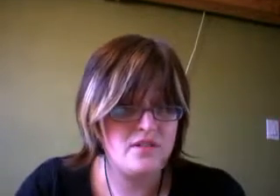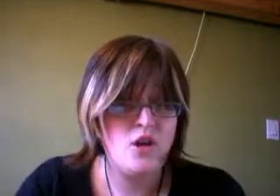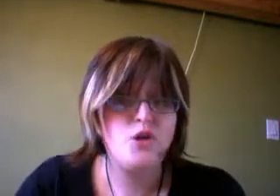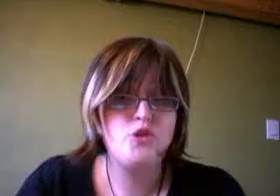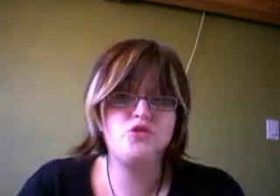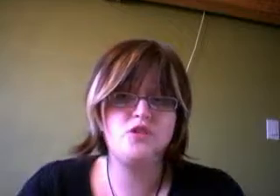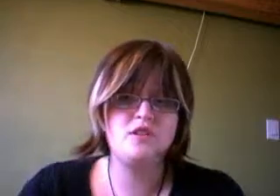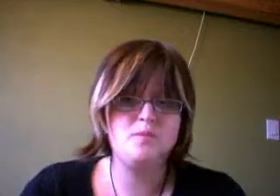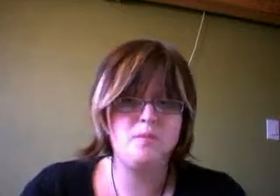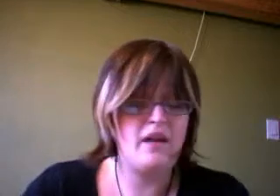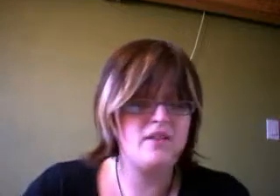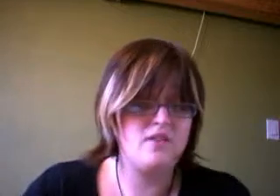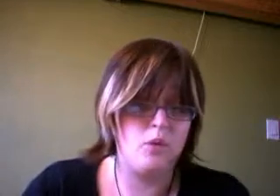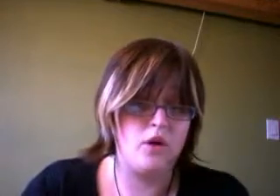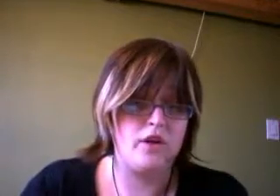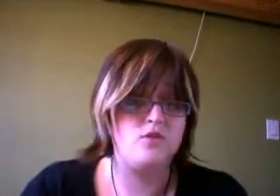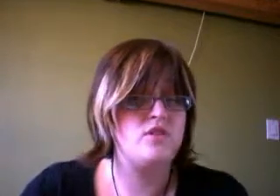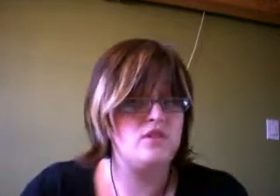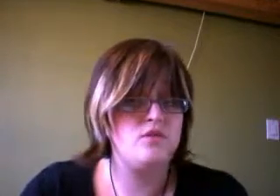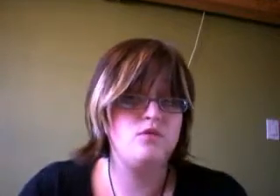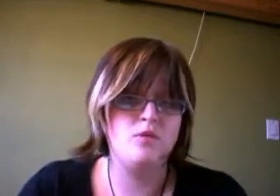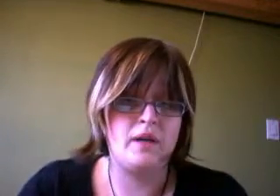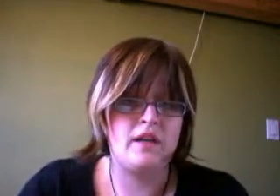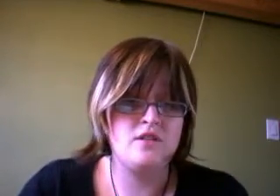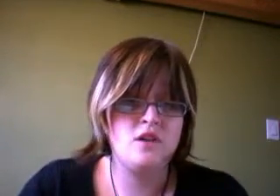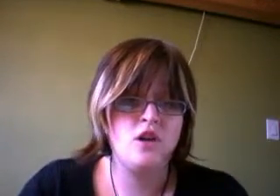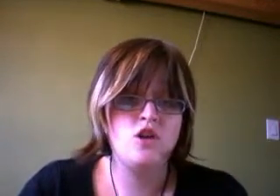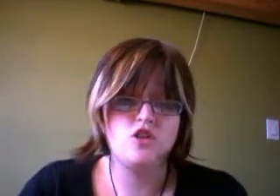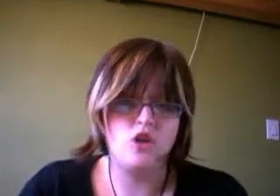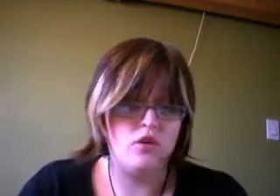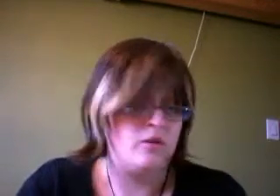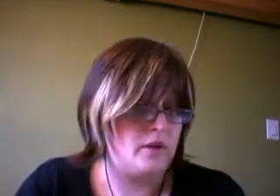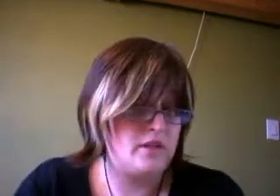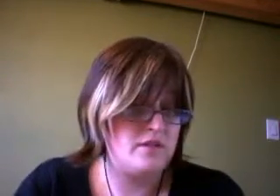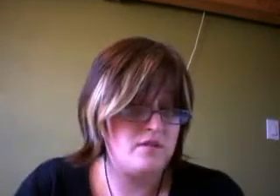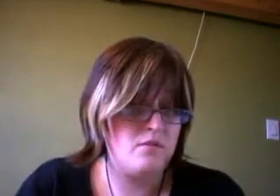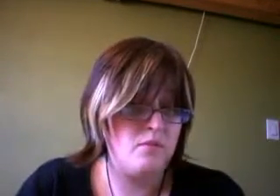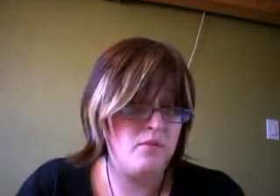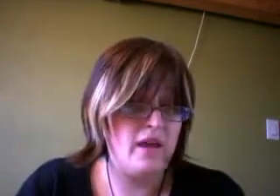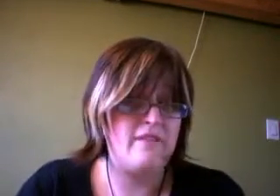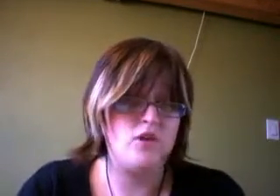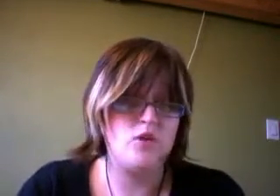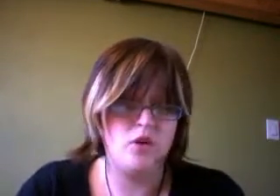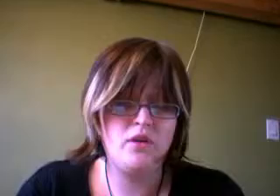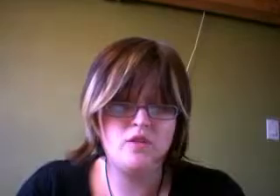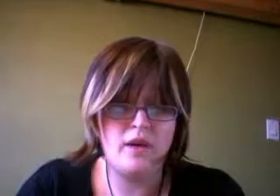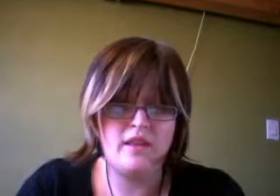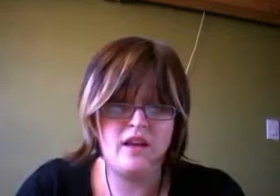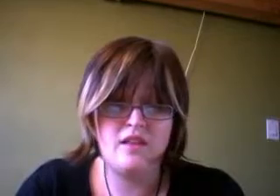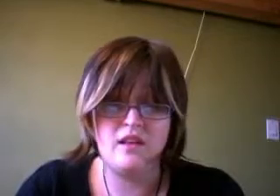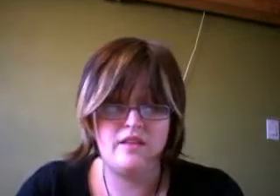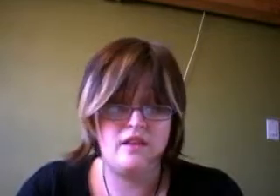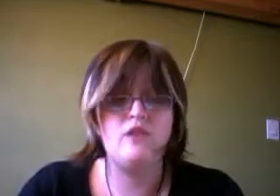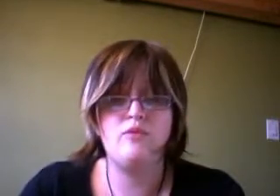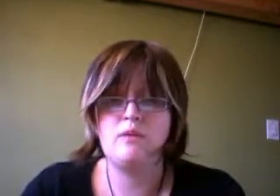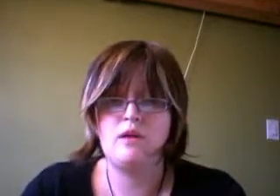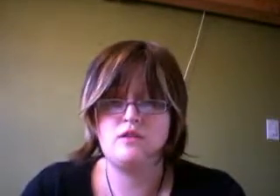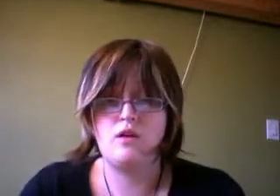you should expect someone who sees you doing it to call you on it. And if you don't expect that, then I think you've been raised wrong.